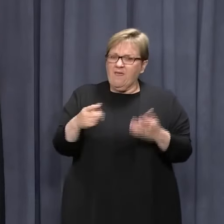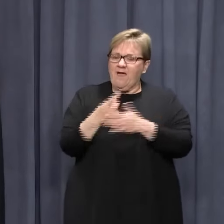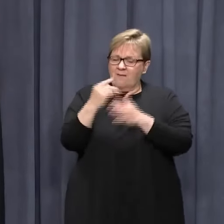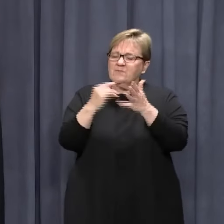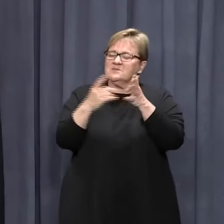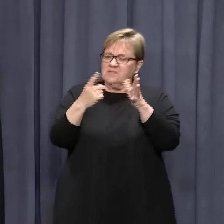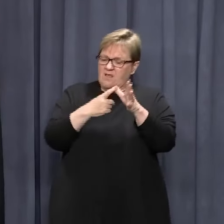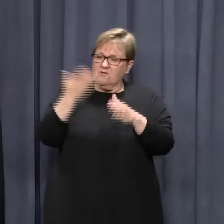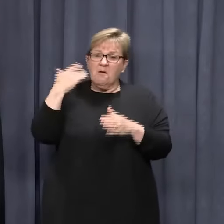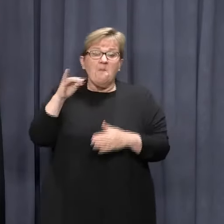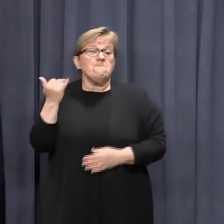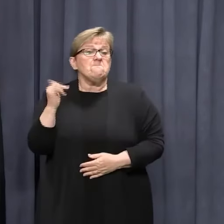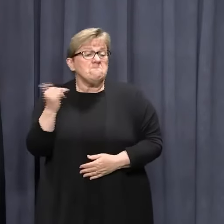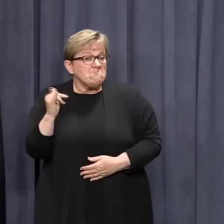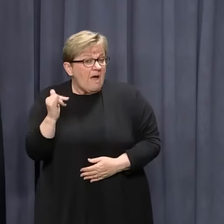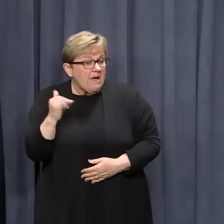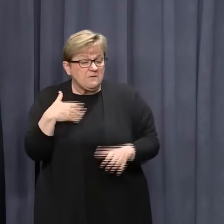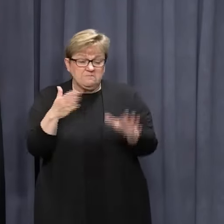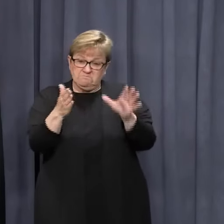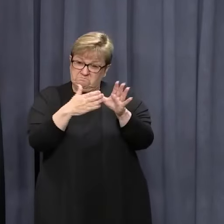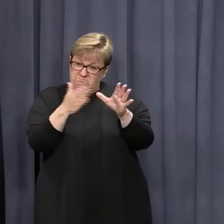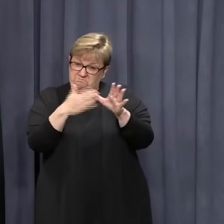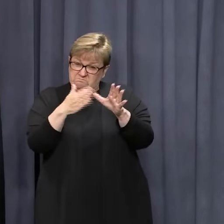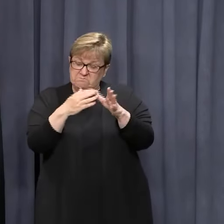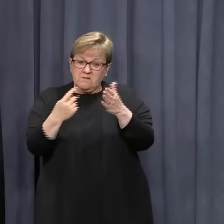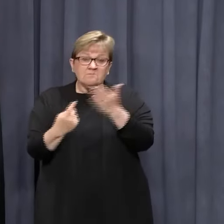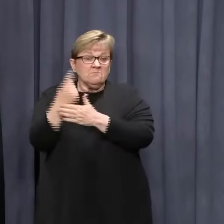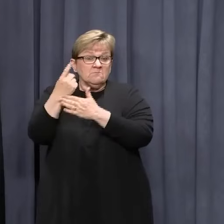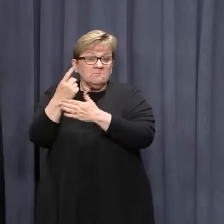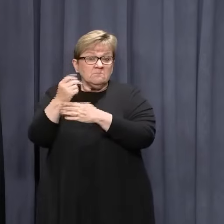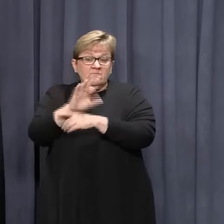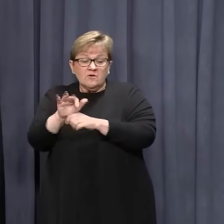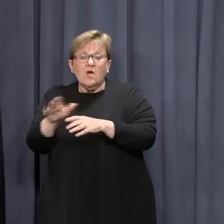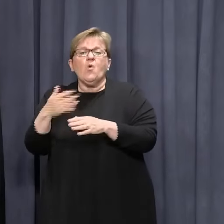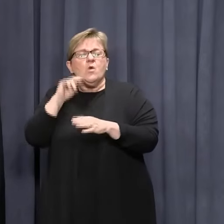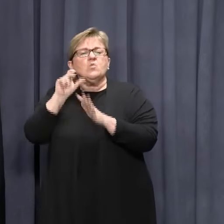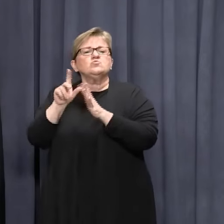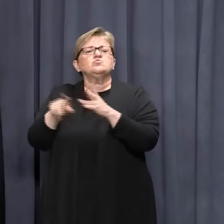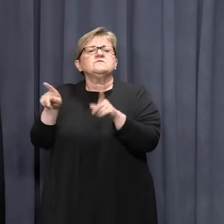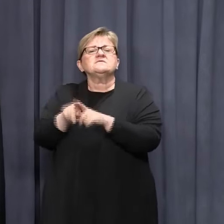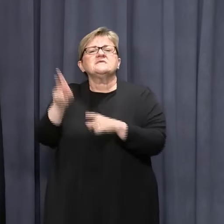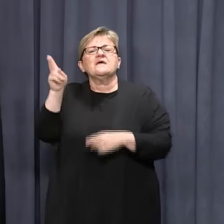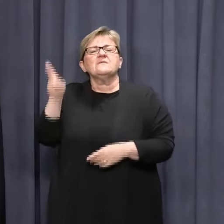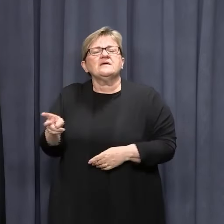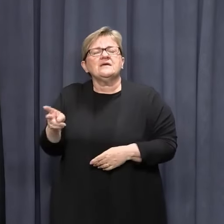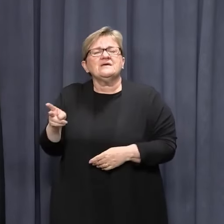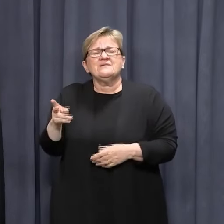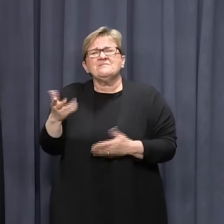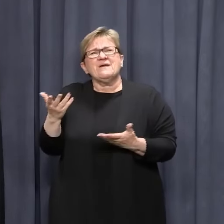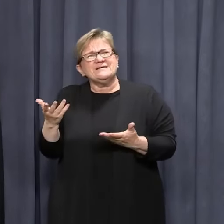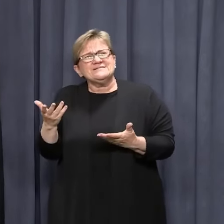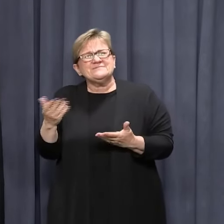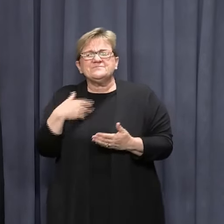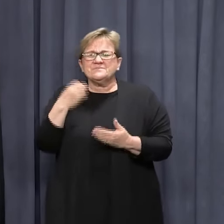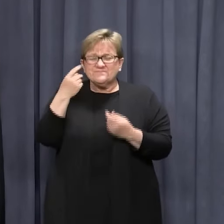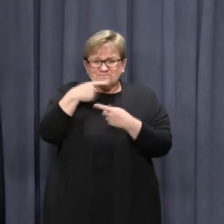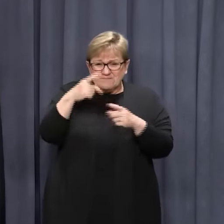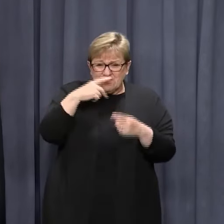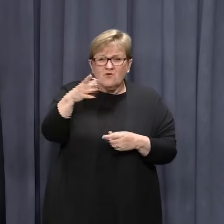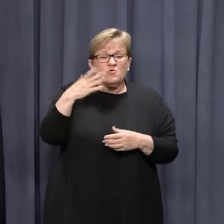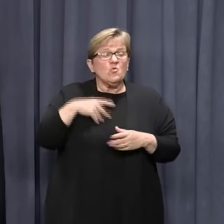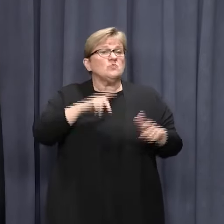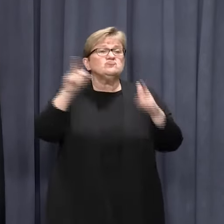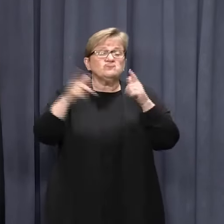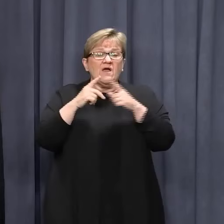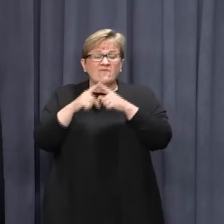in place for South Australia. may well be, depending upon any outbreak, that that's the system we would put in place for another state. But I just just urge people,